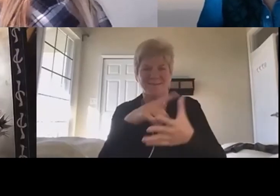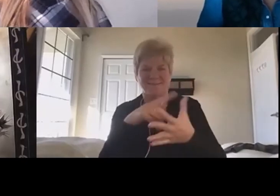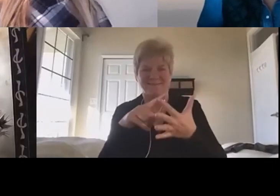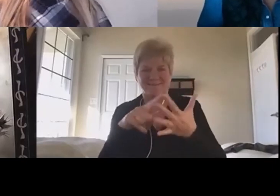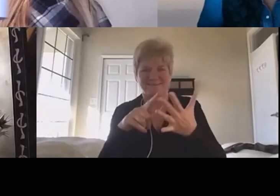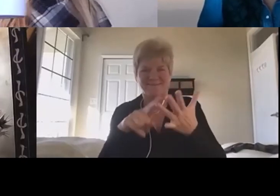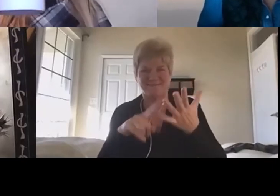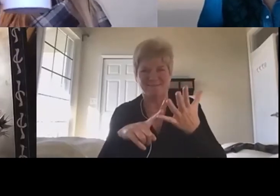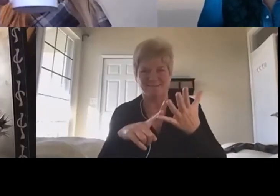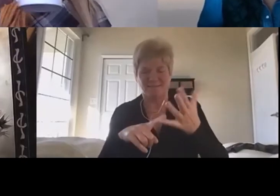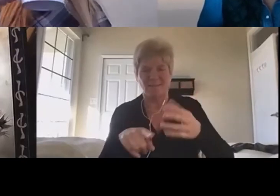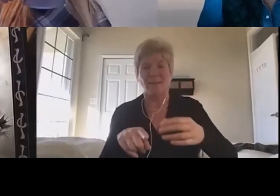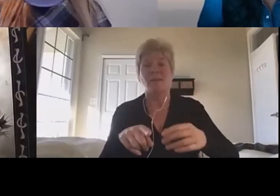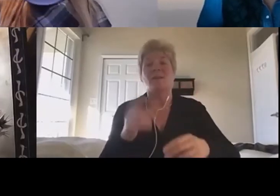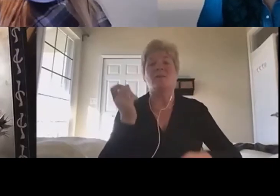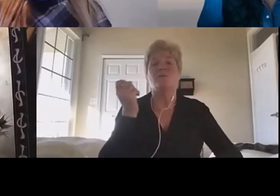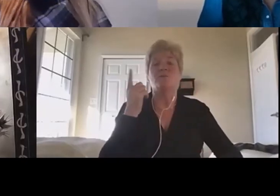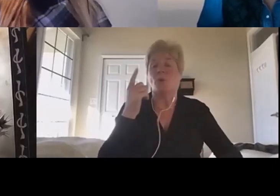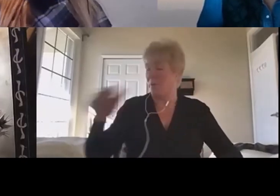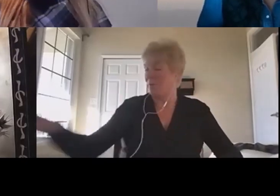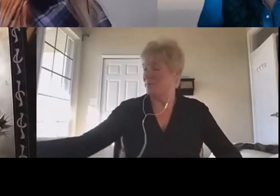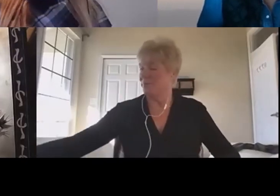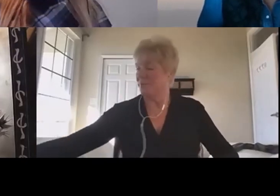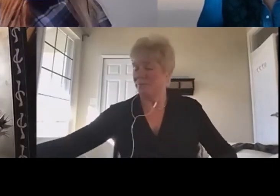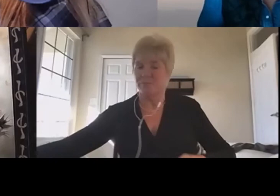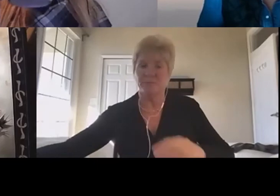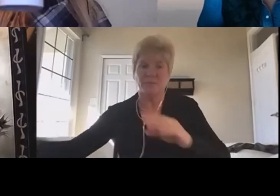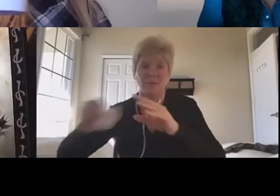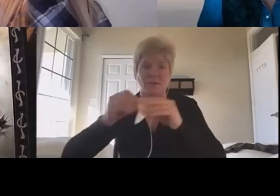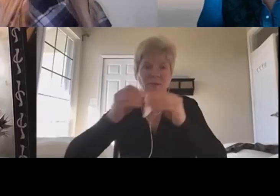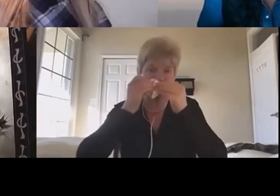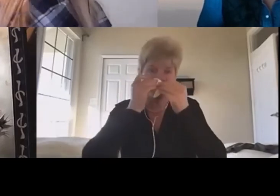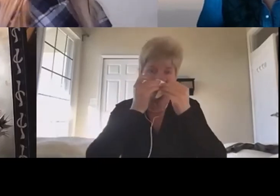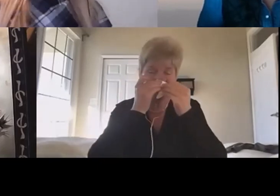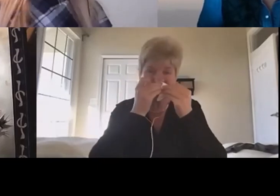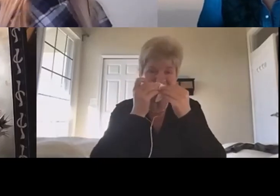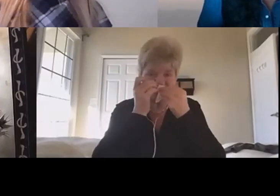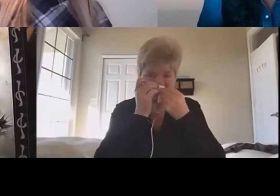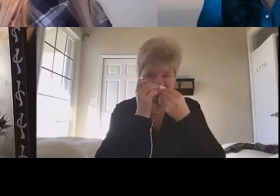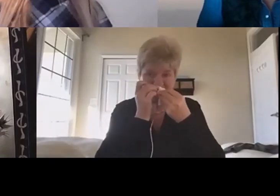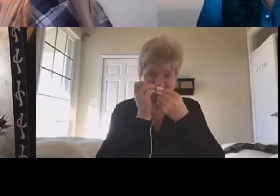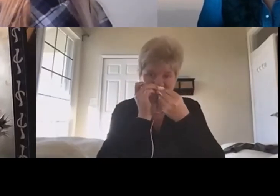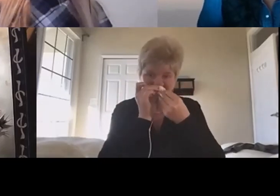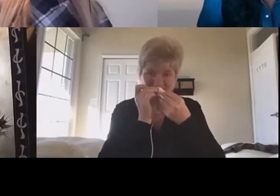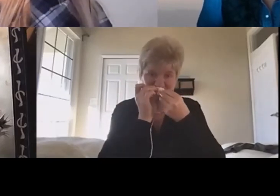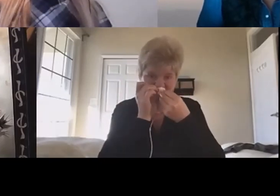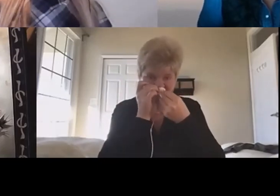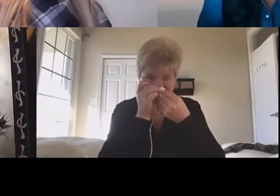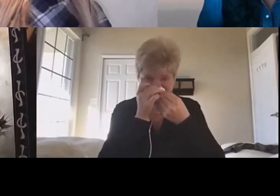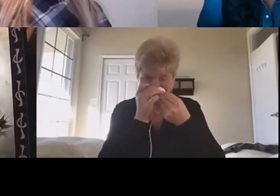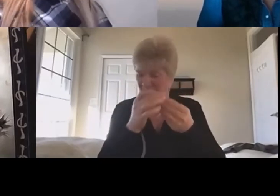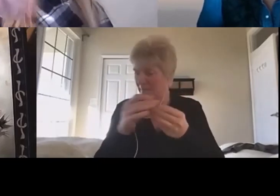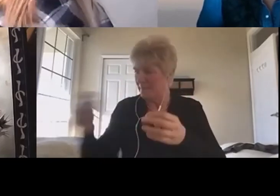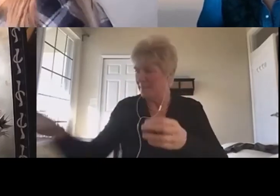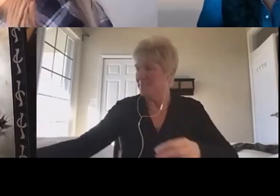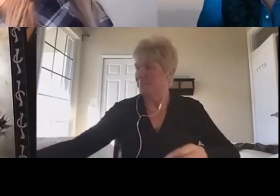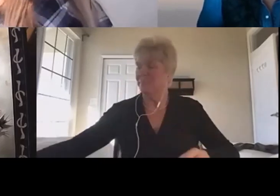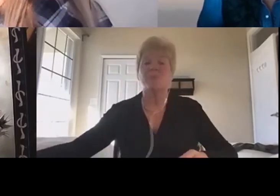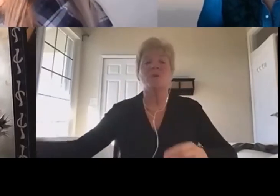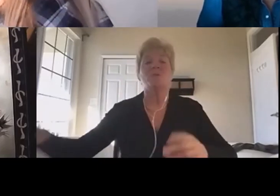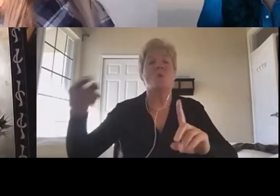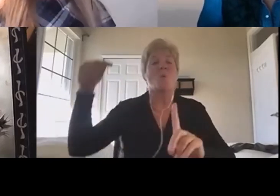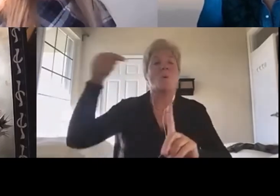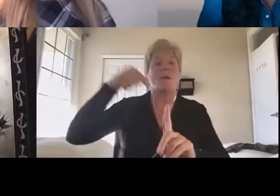ultimately what comes down to the value of the factors